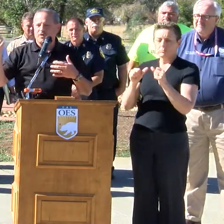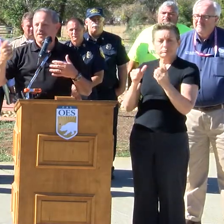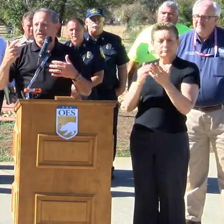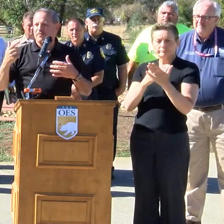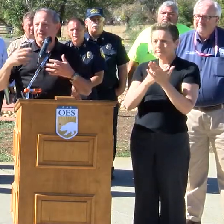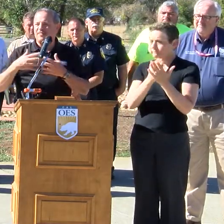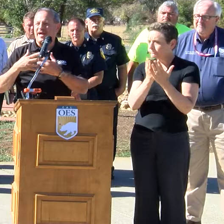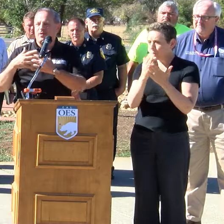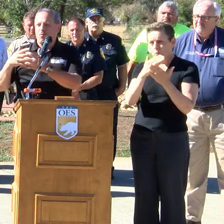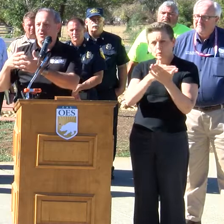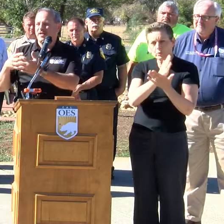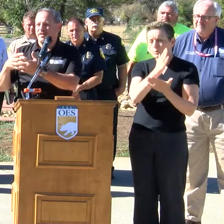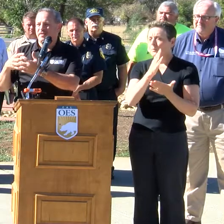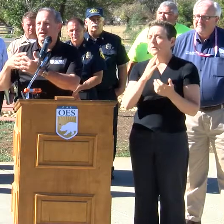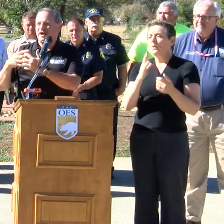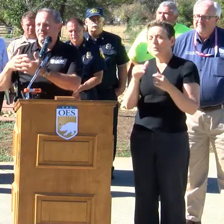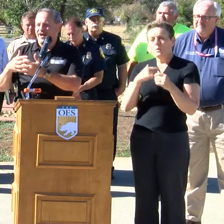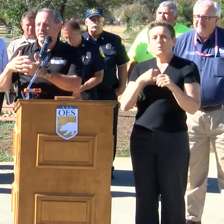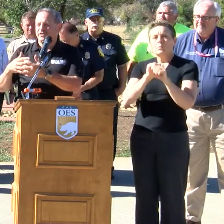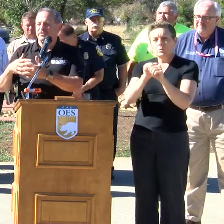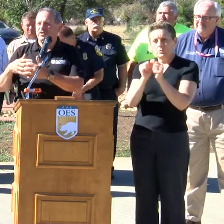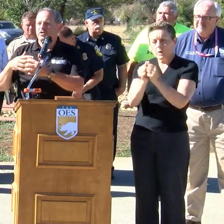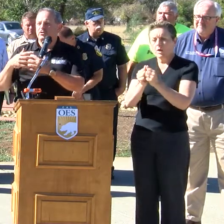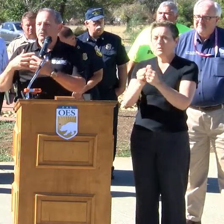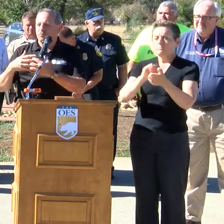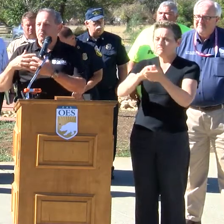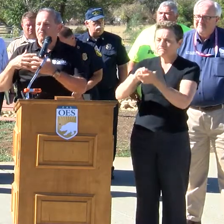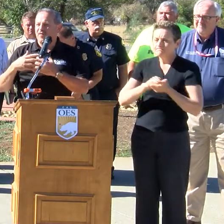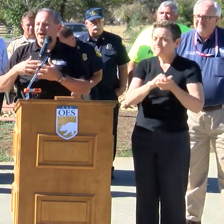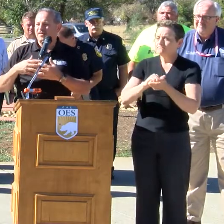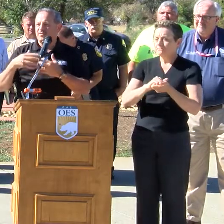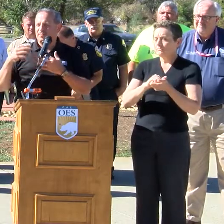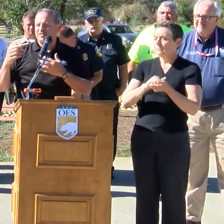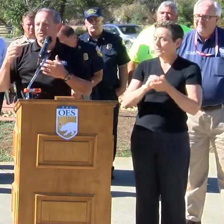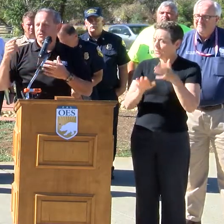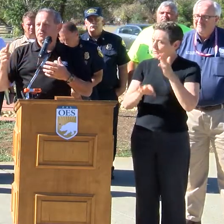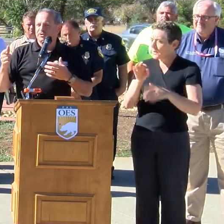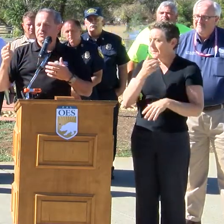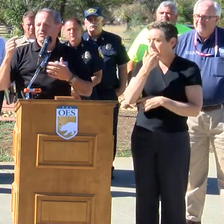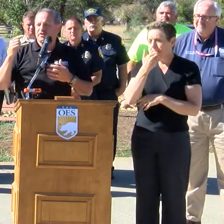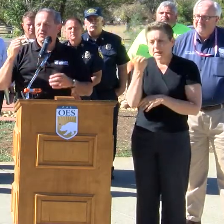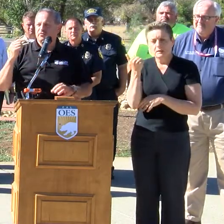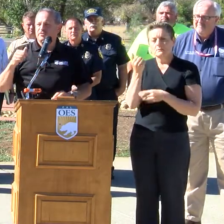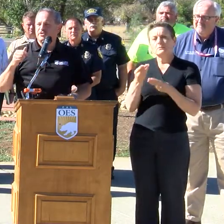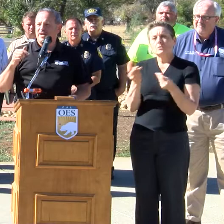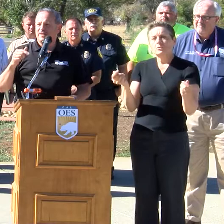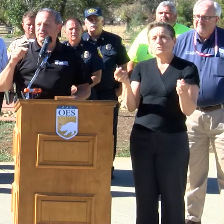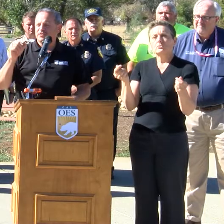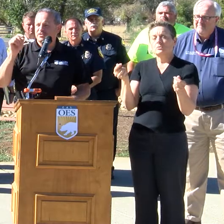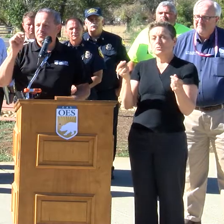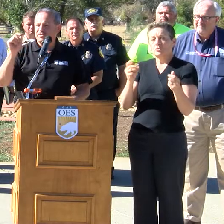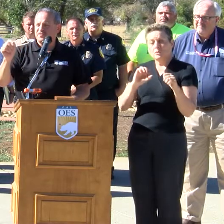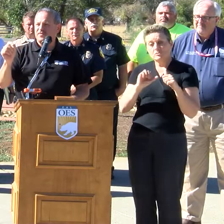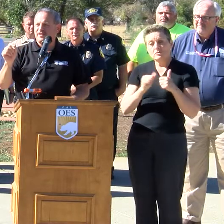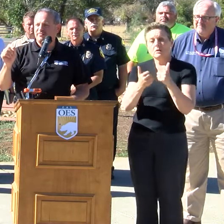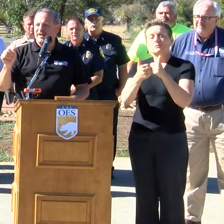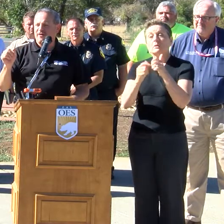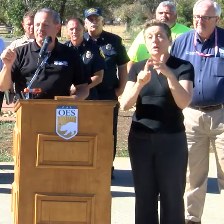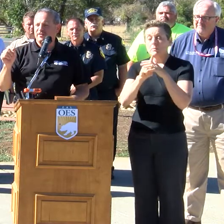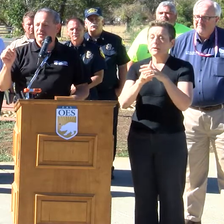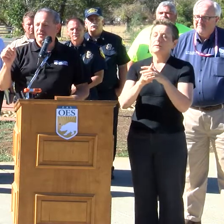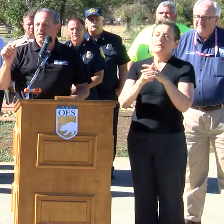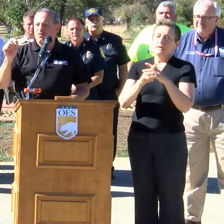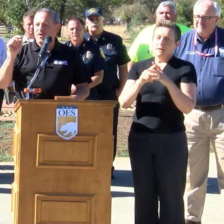will continue to work together in that coordinated fashion to find the best solutions to these challenges. Specifically